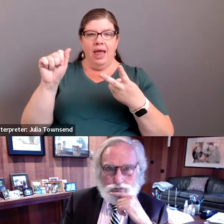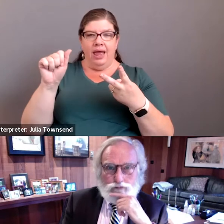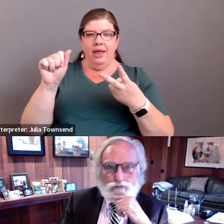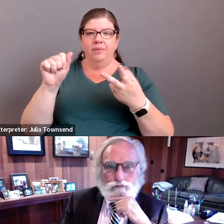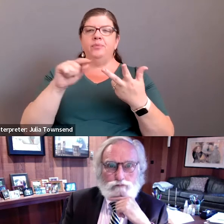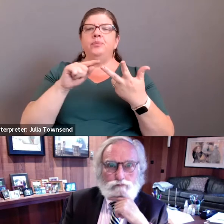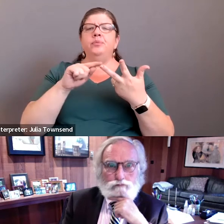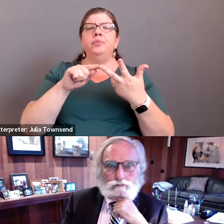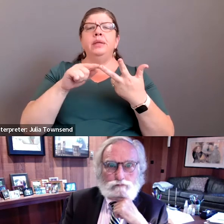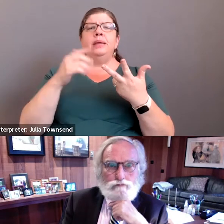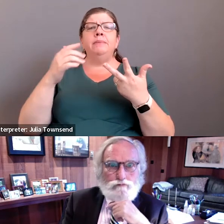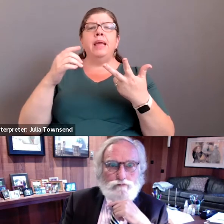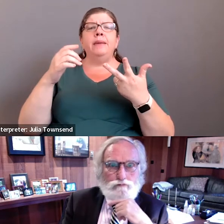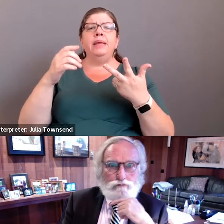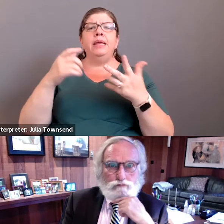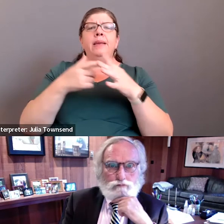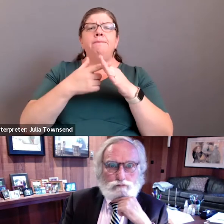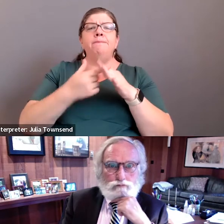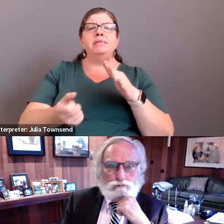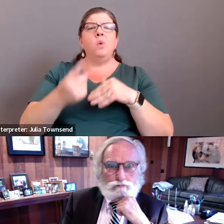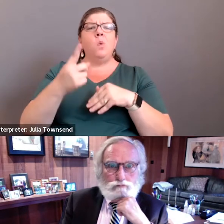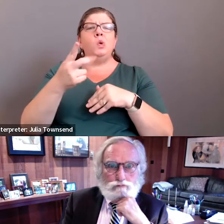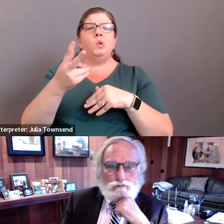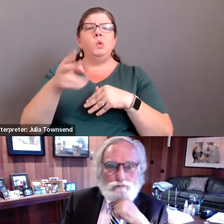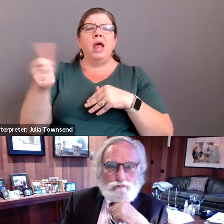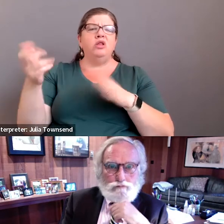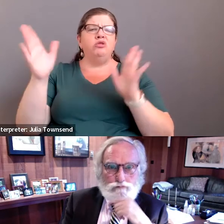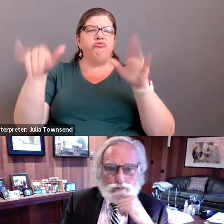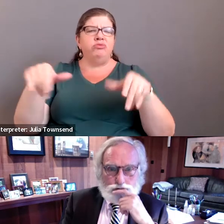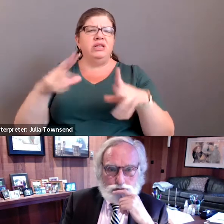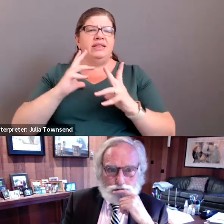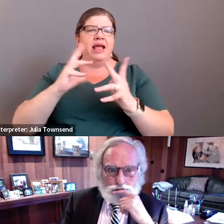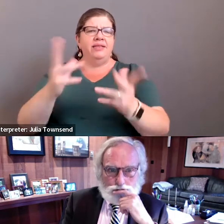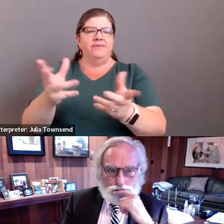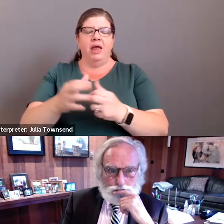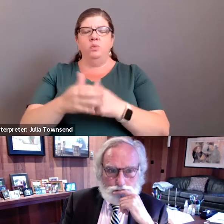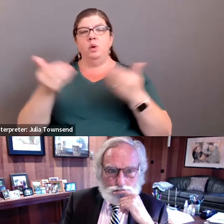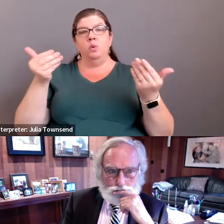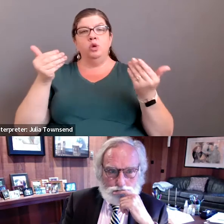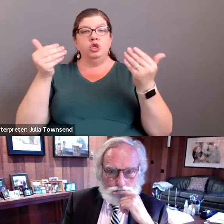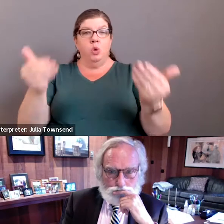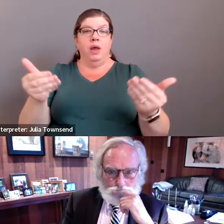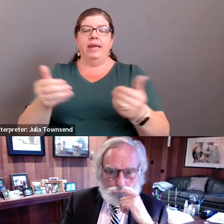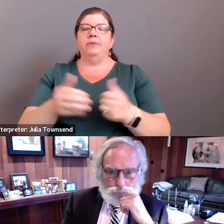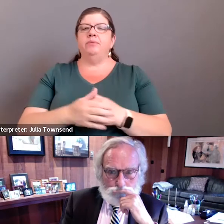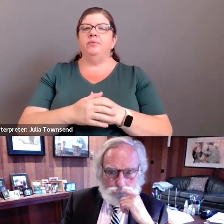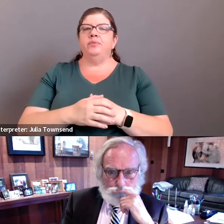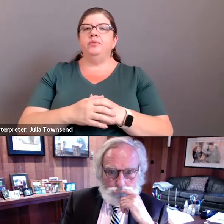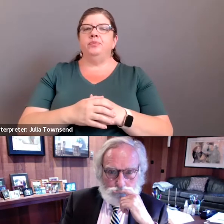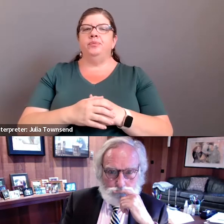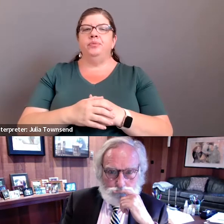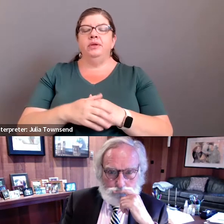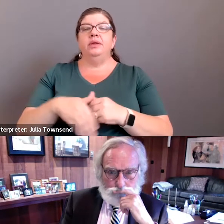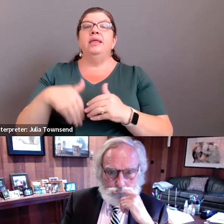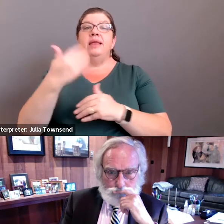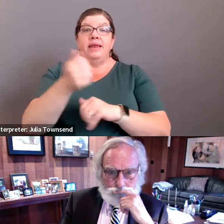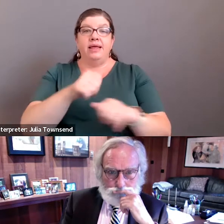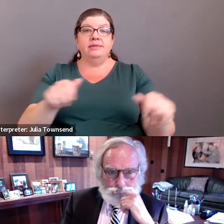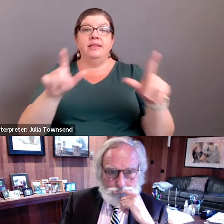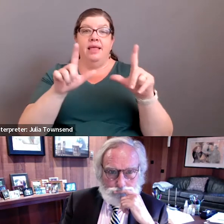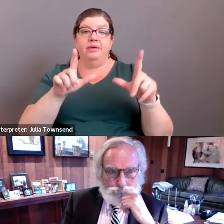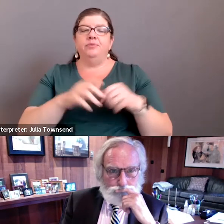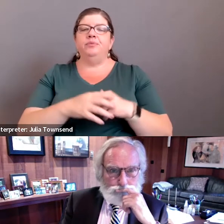I think we might be missing one or two other people. But that's fine. So we will go ahead and move on. Next slide, please.